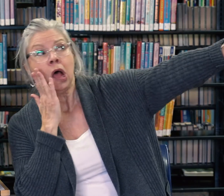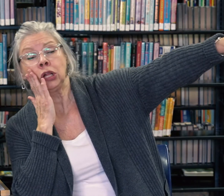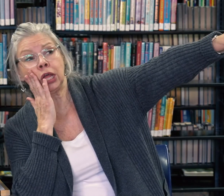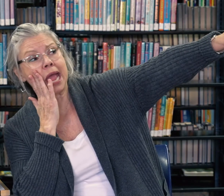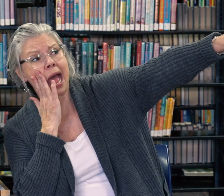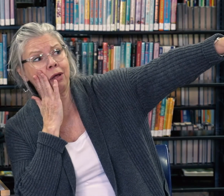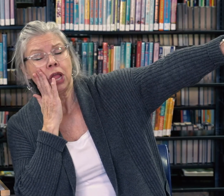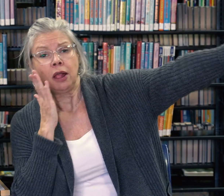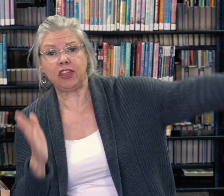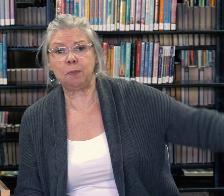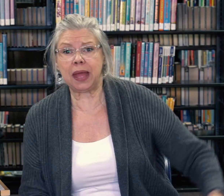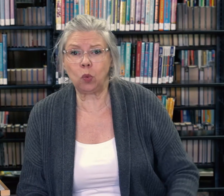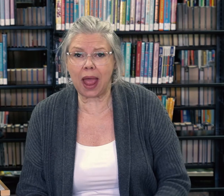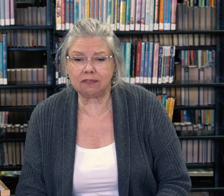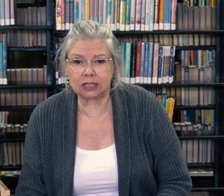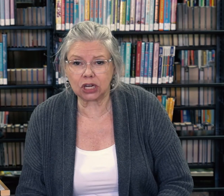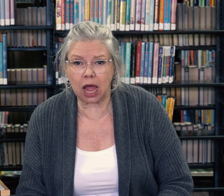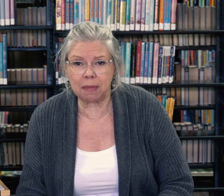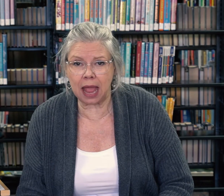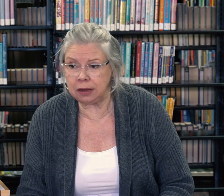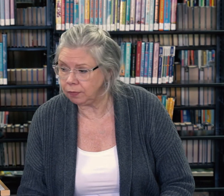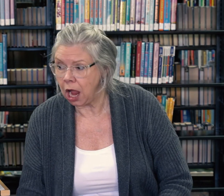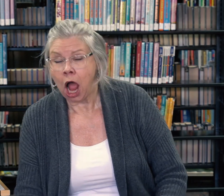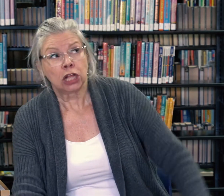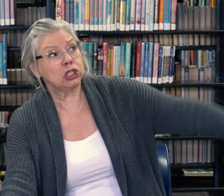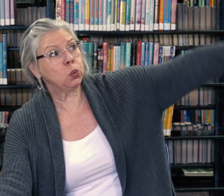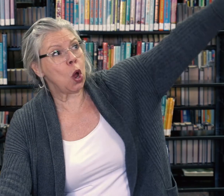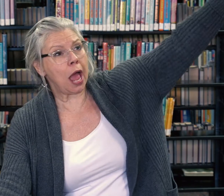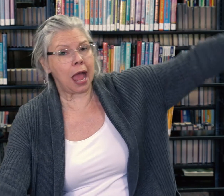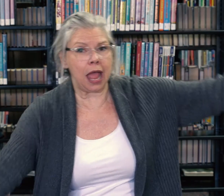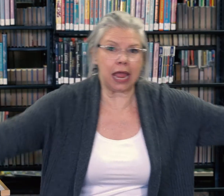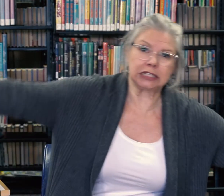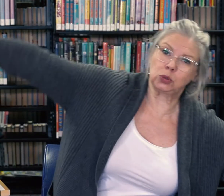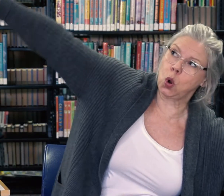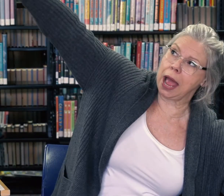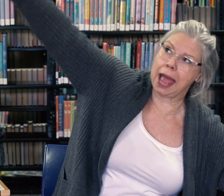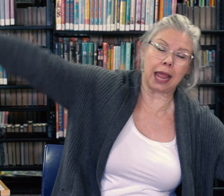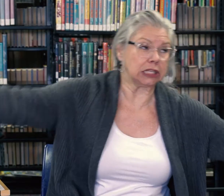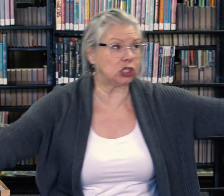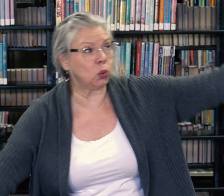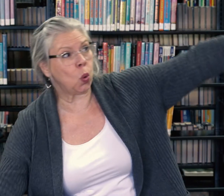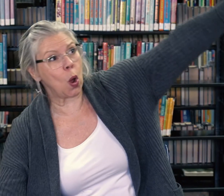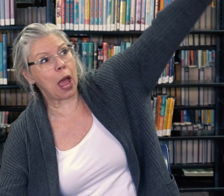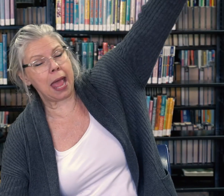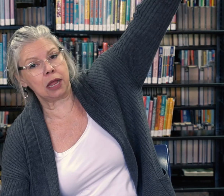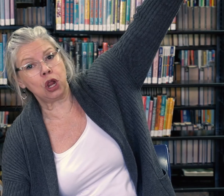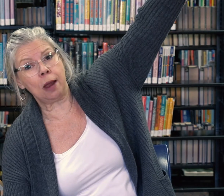Look out. The big waves are coming. Sway, sway, sway in your